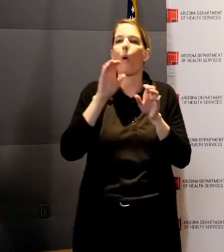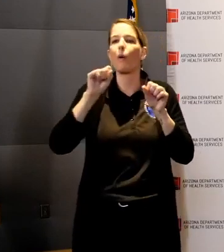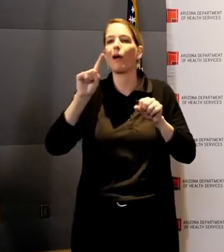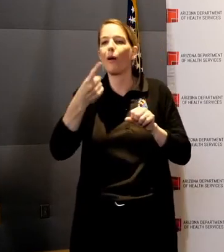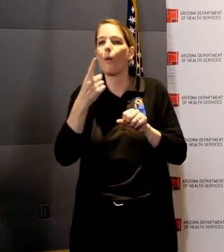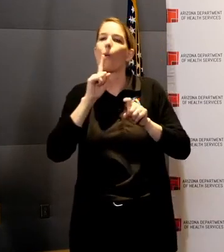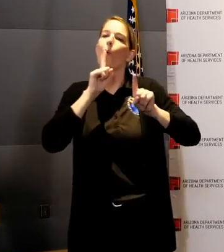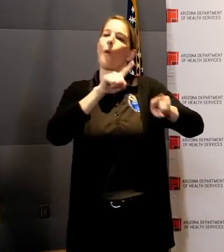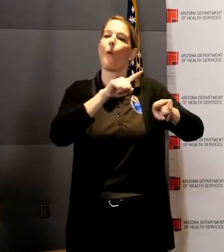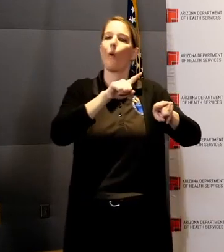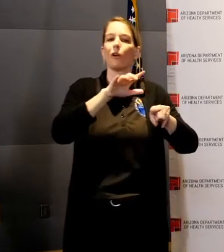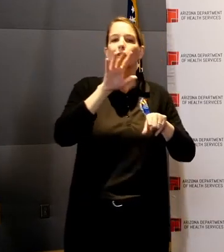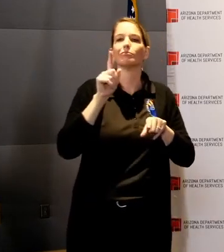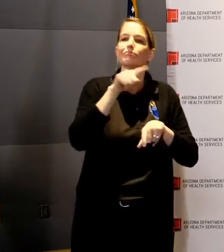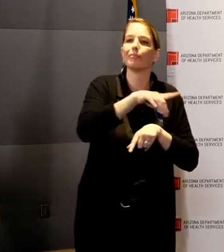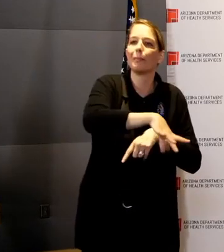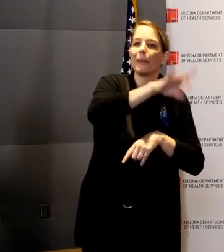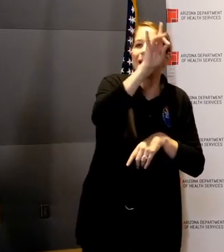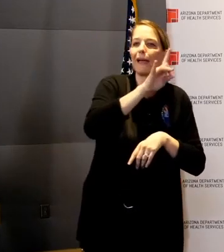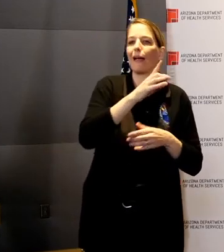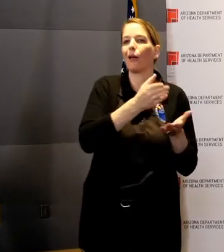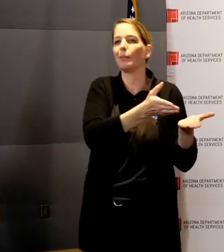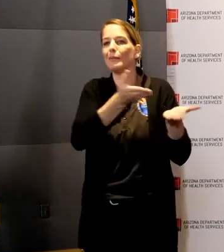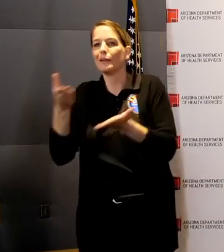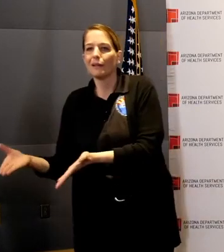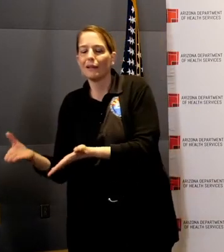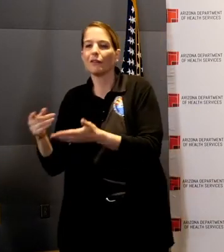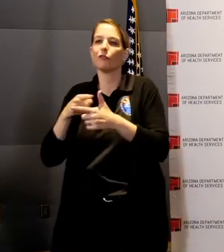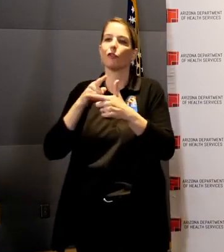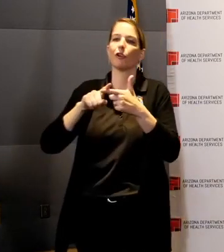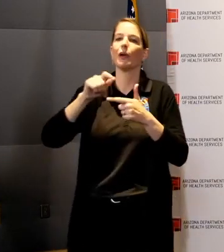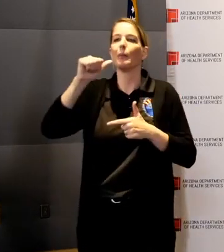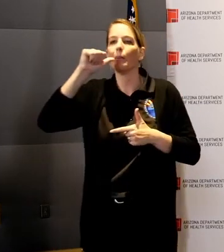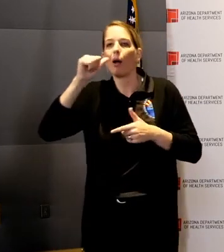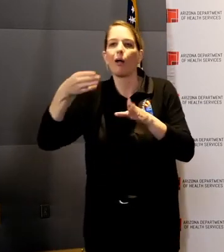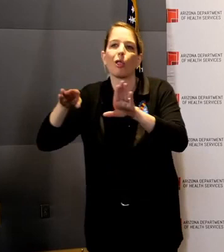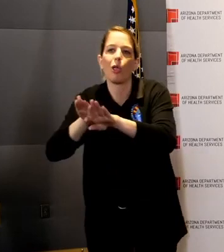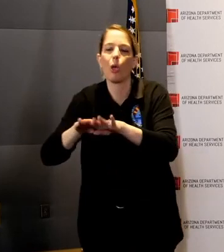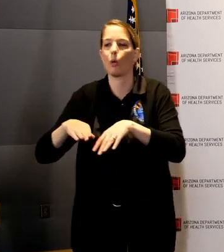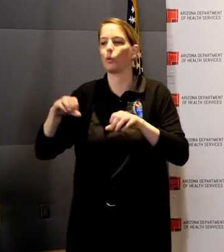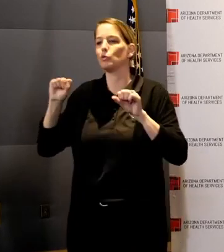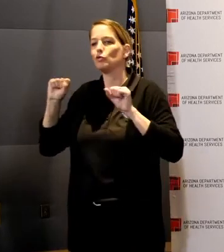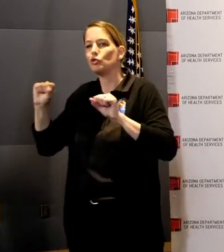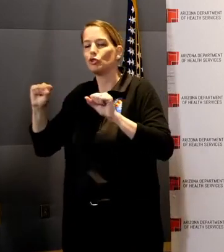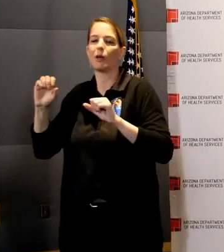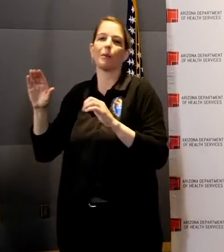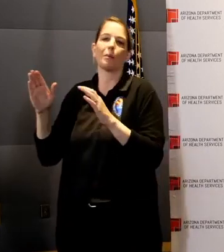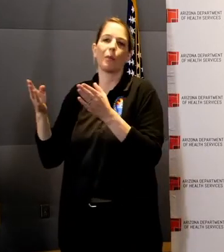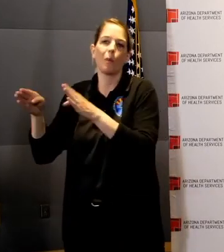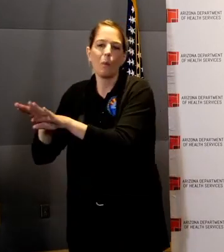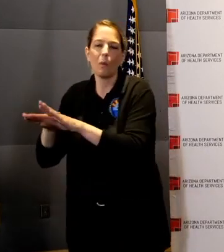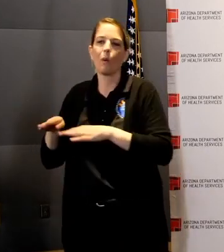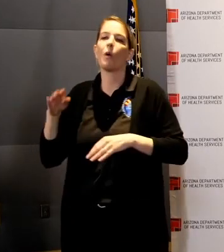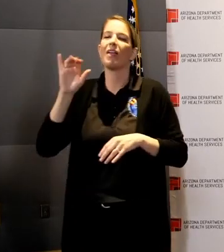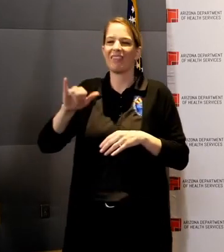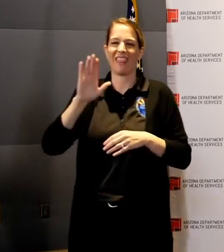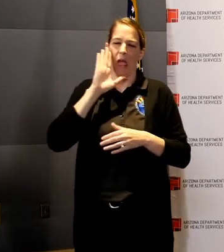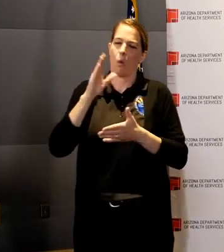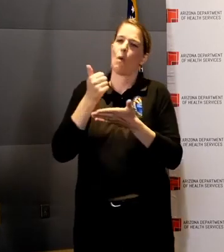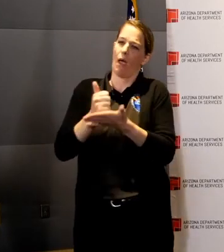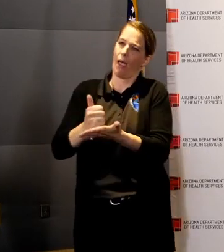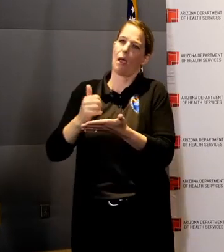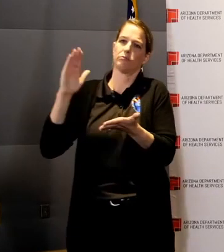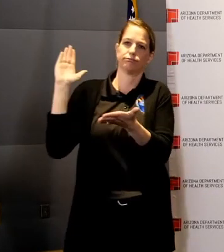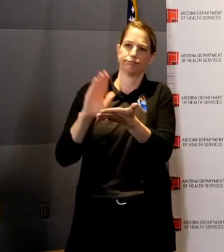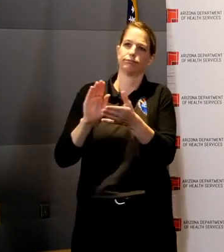movie theaters, those two and gyms, um, that will slow the spread. We will see decreased spread. We encourage everyone to stay at home to